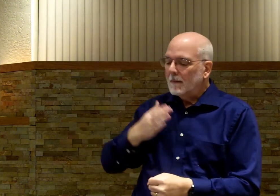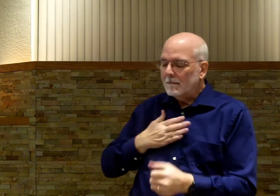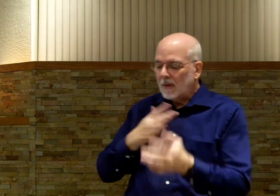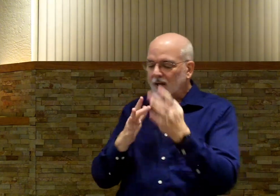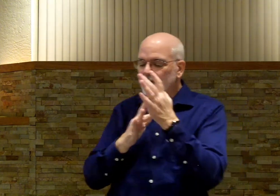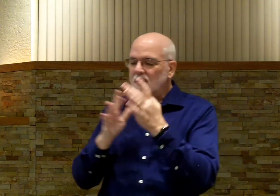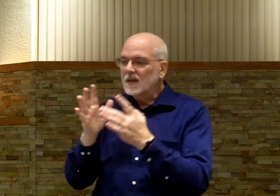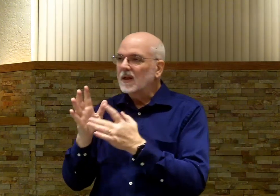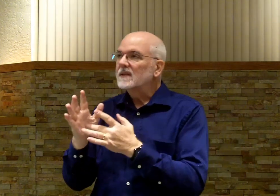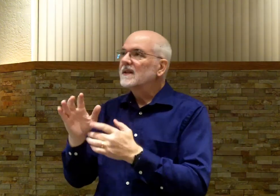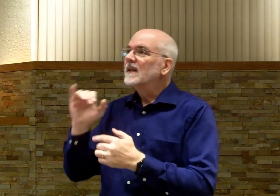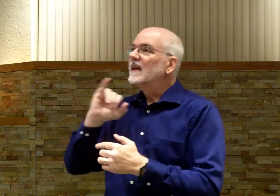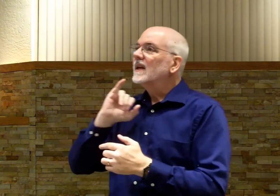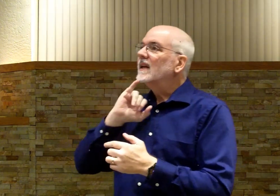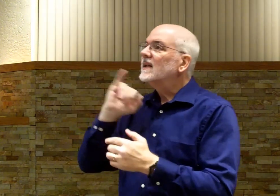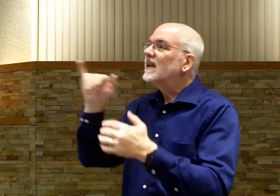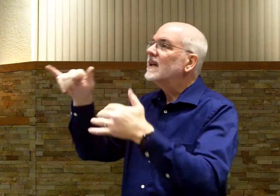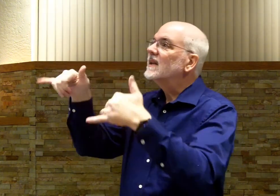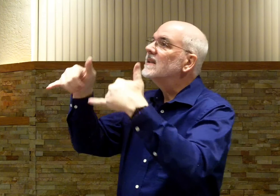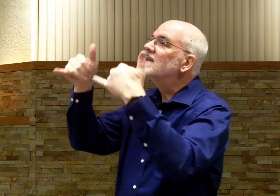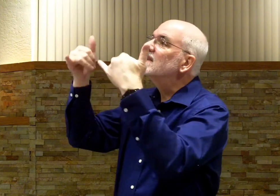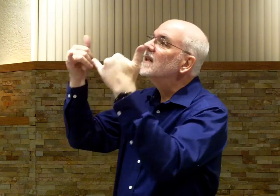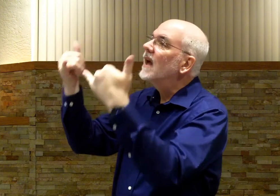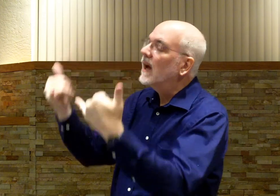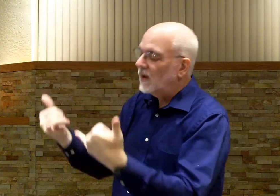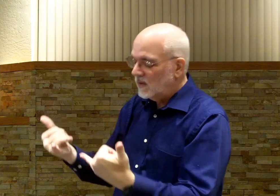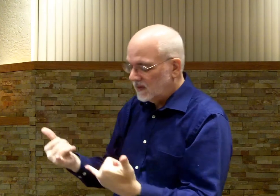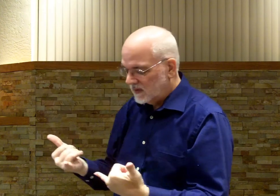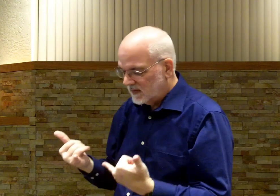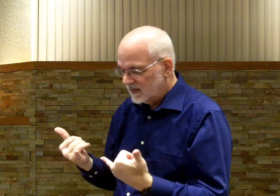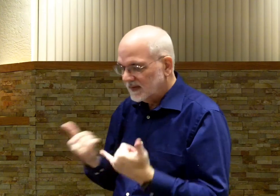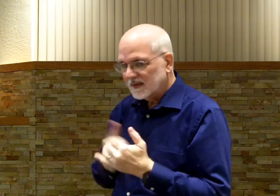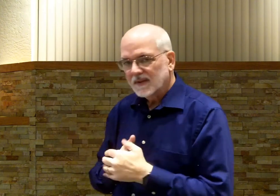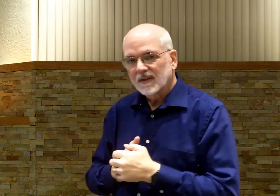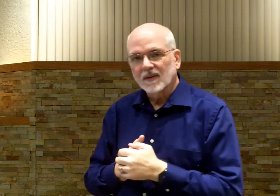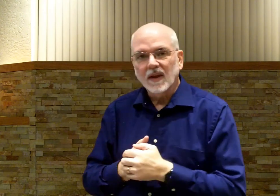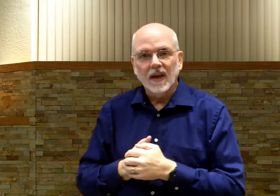my Jesus, tis now. Okay.